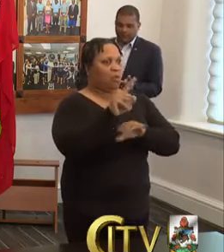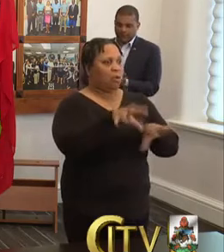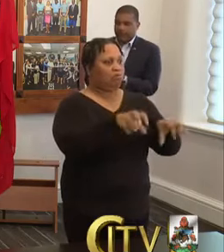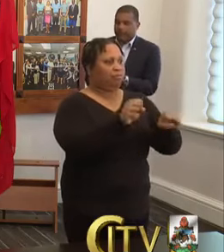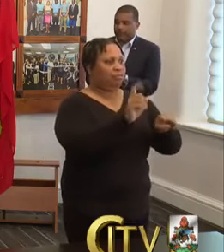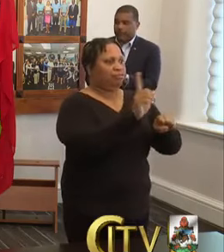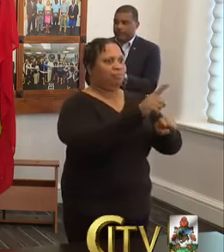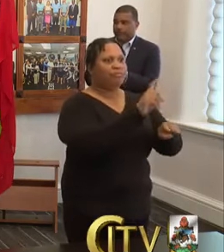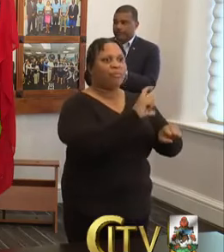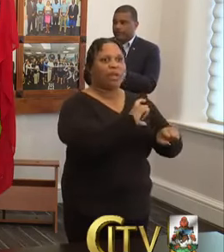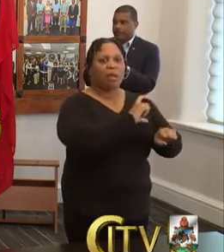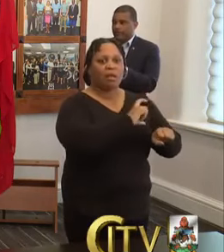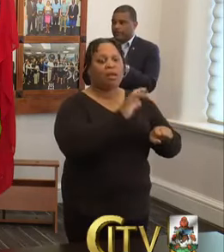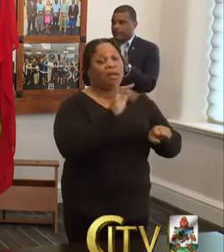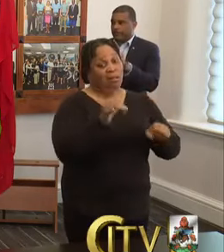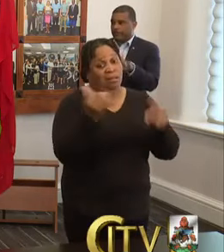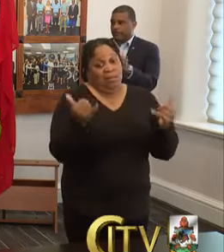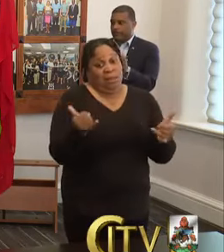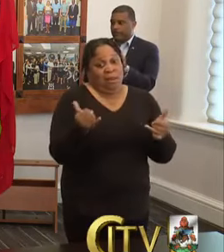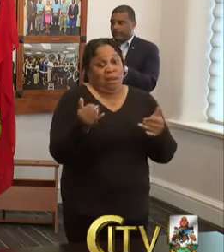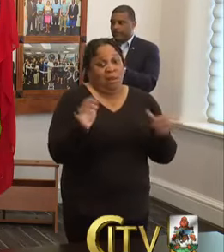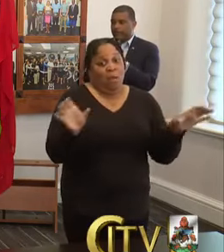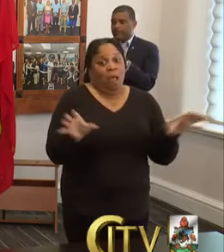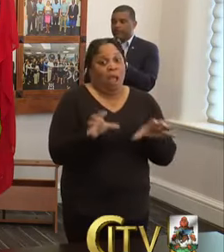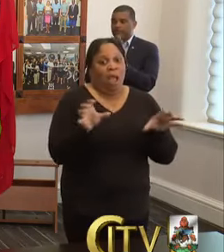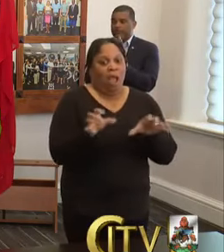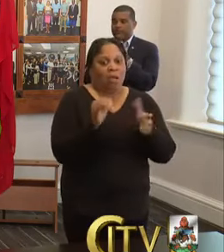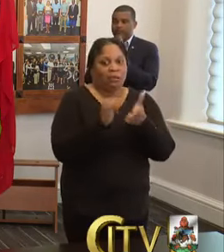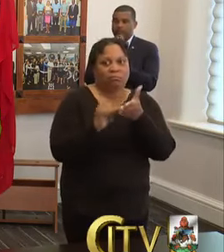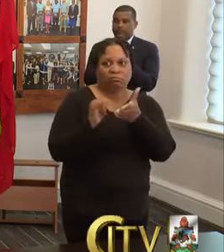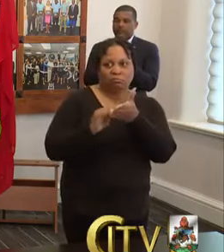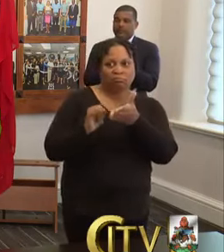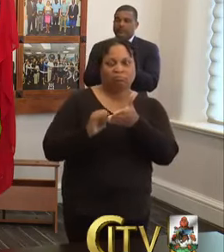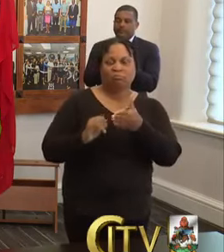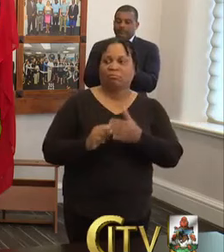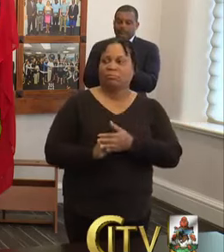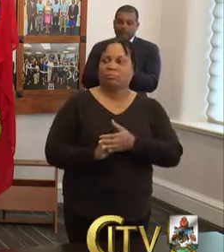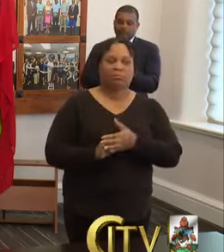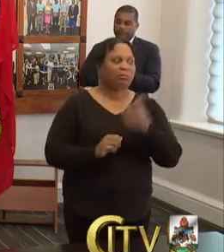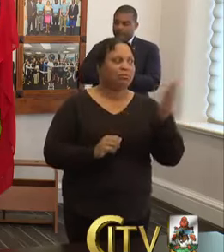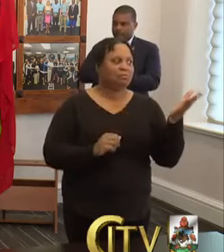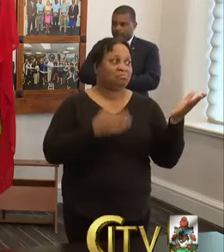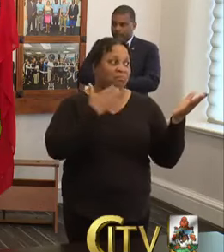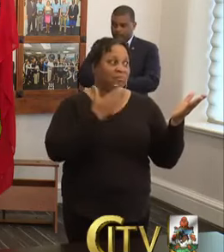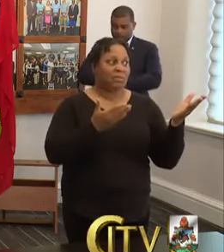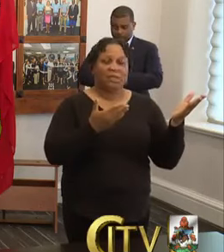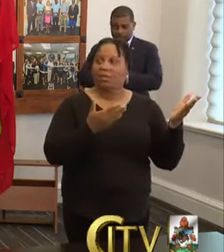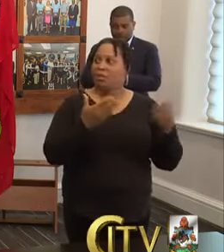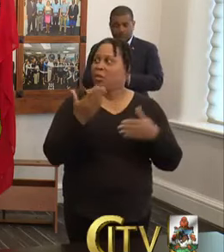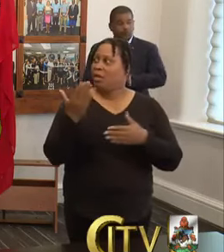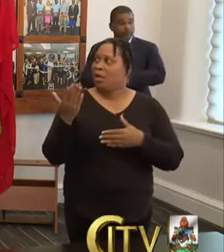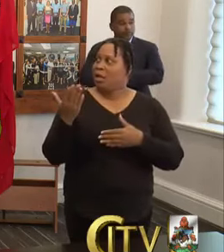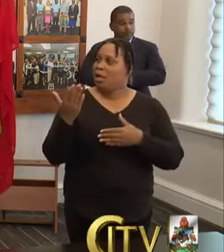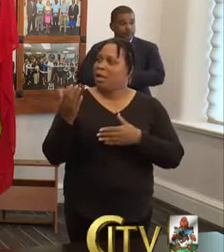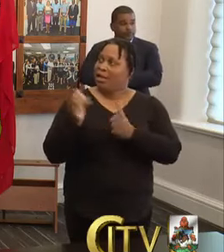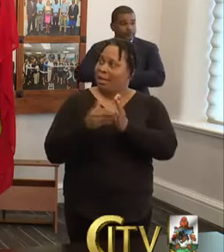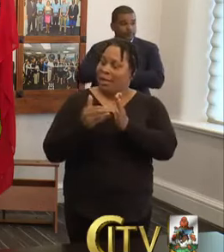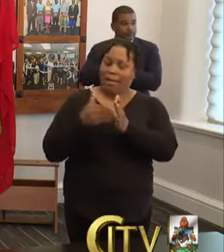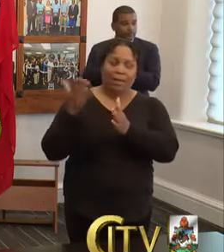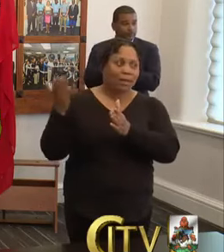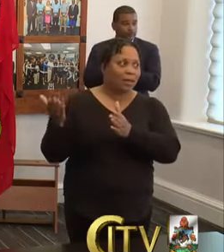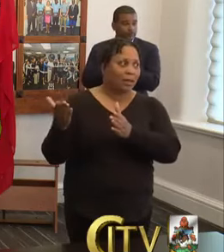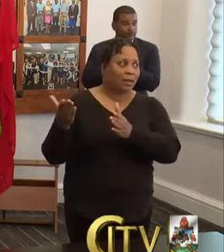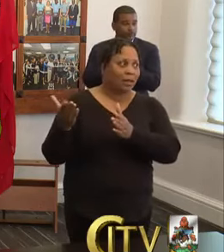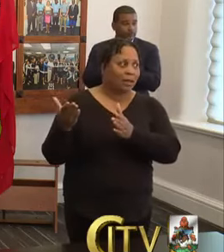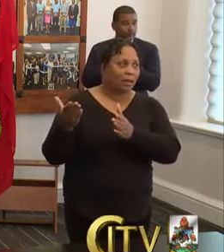station. That matter is under active police investigation. Thank you. And to move your back for you Mr Keynes, with regards to the